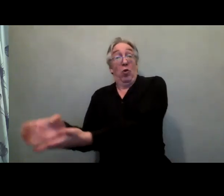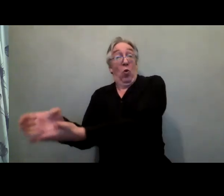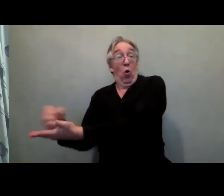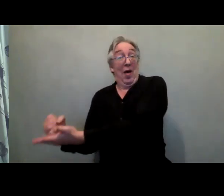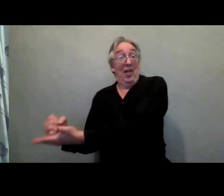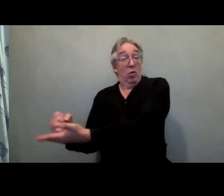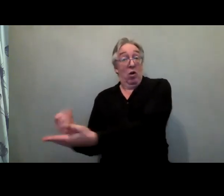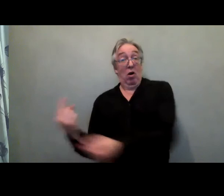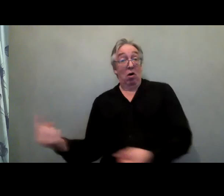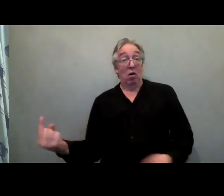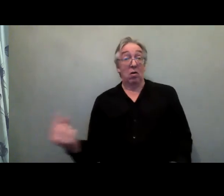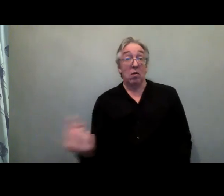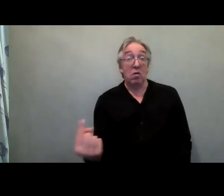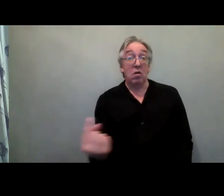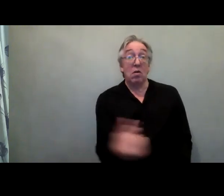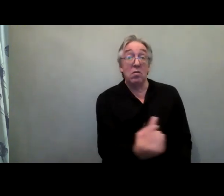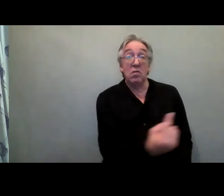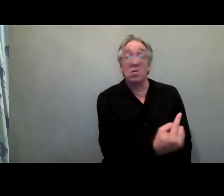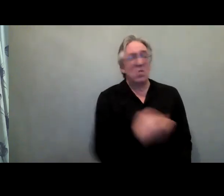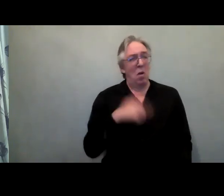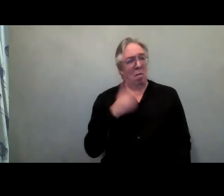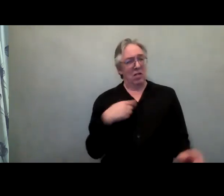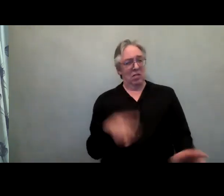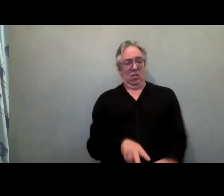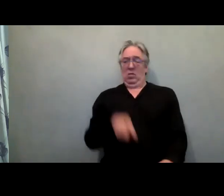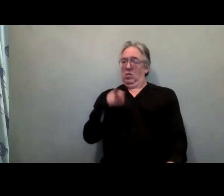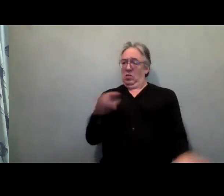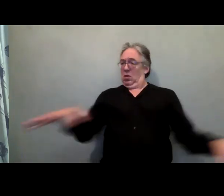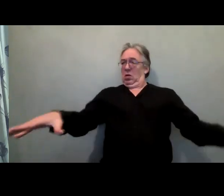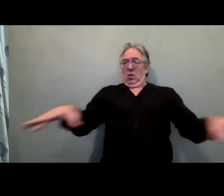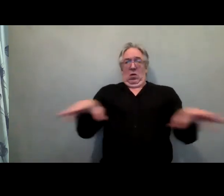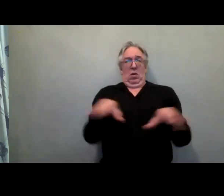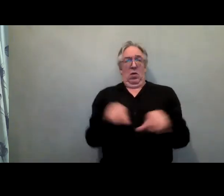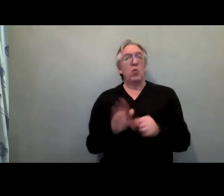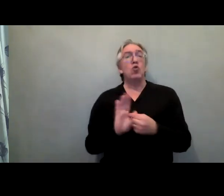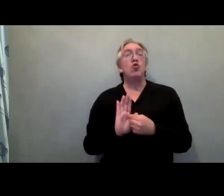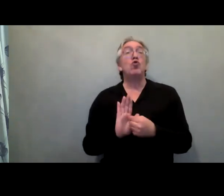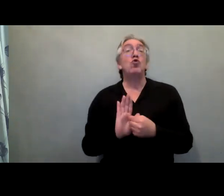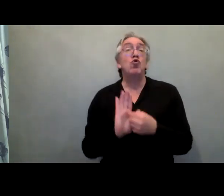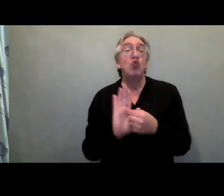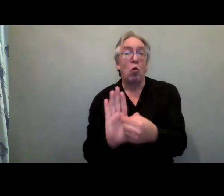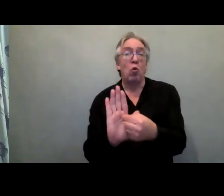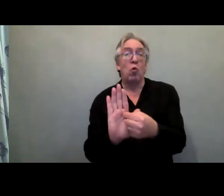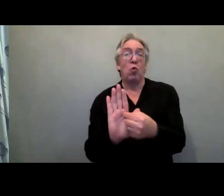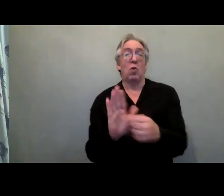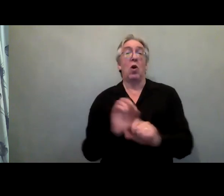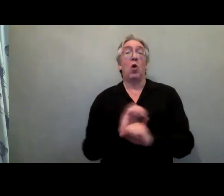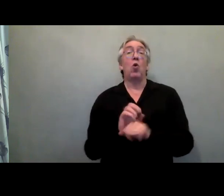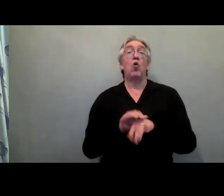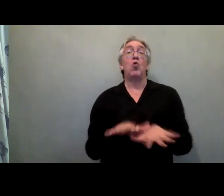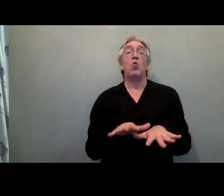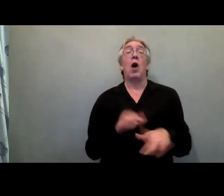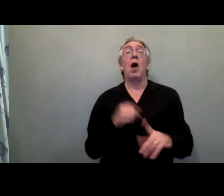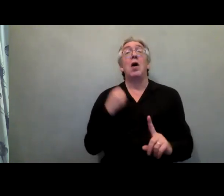impact of COVID-19 on marginalized groups, and also then contribute to efforts to drive forward inclusive and